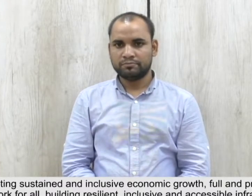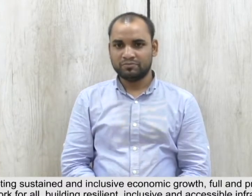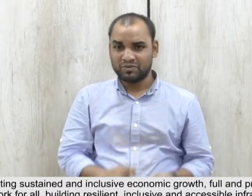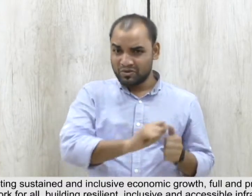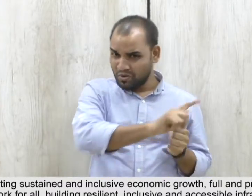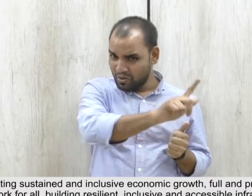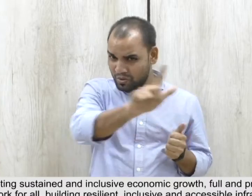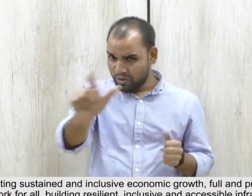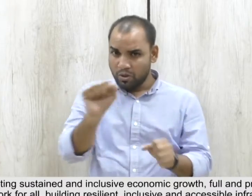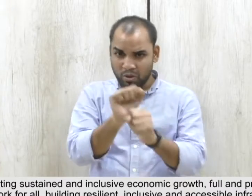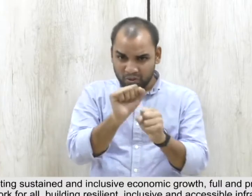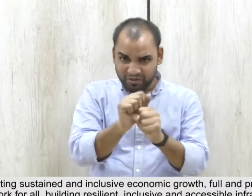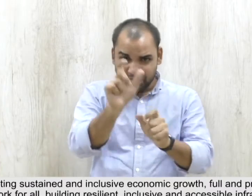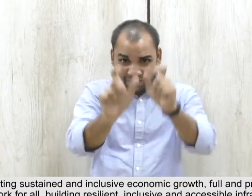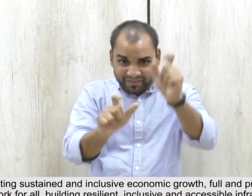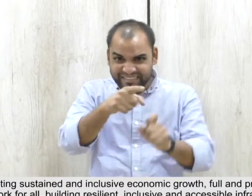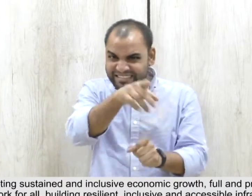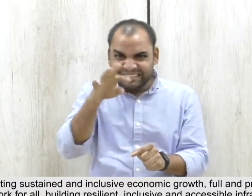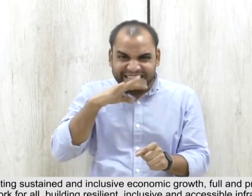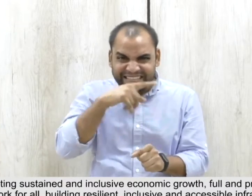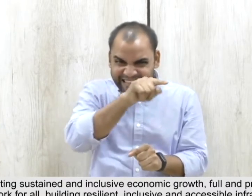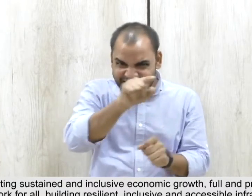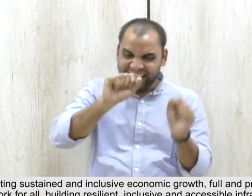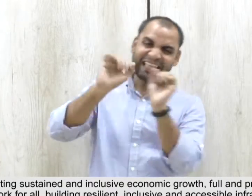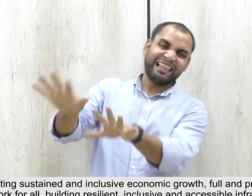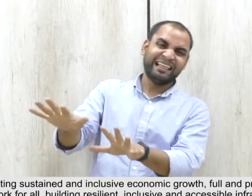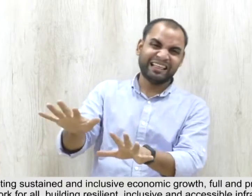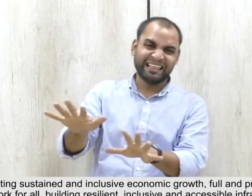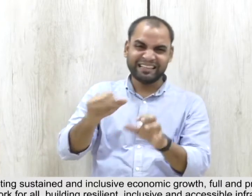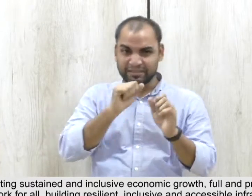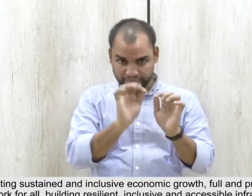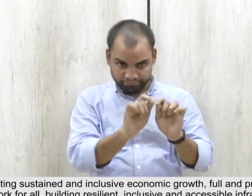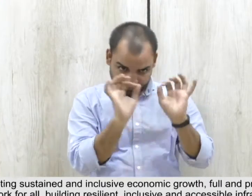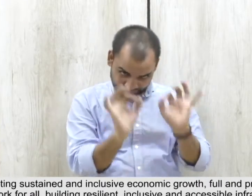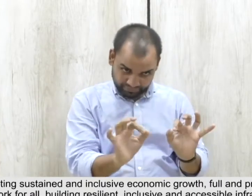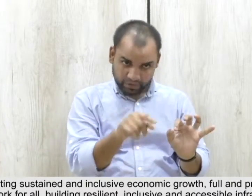Full and productive employment and decent work for all